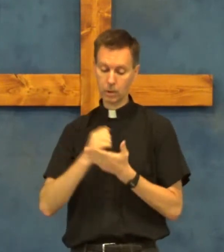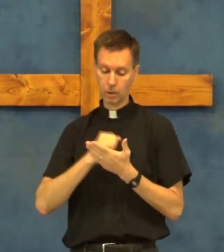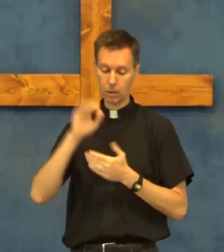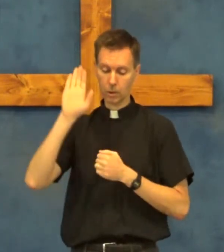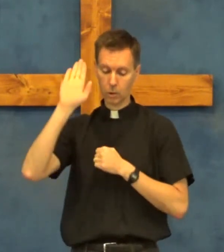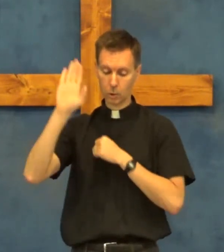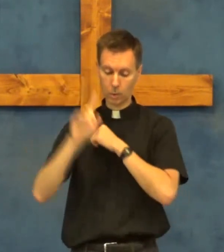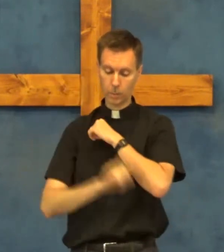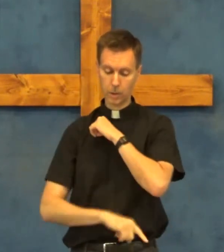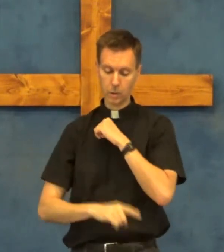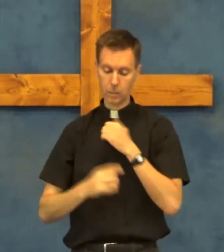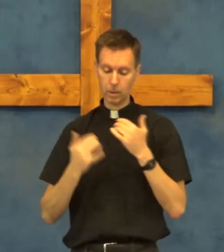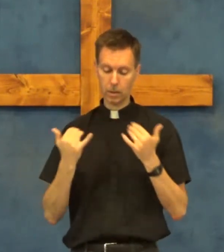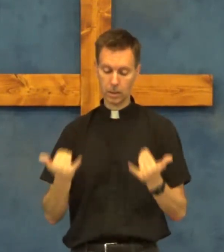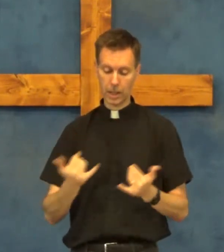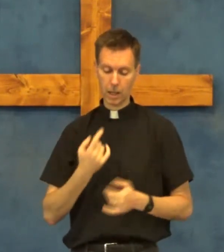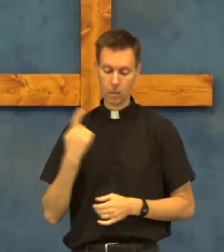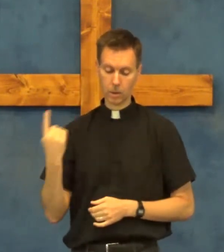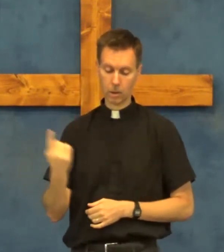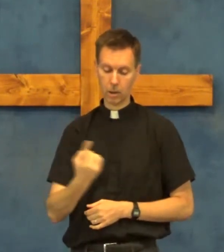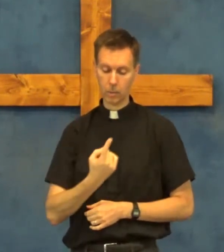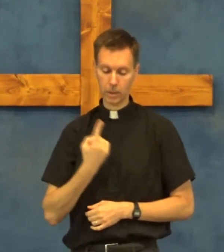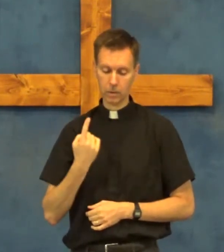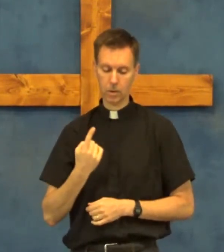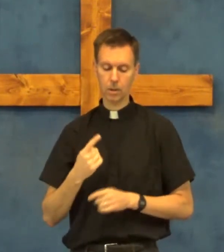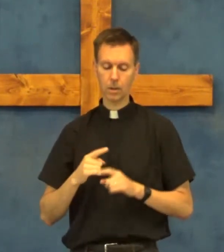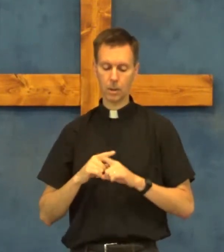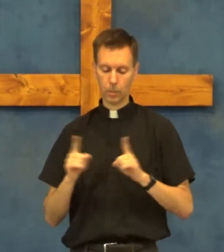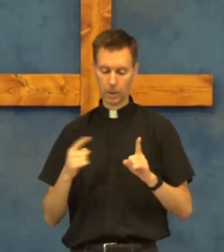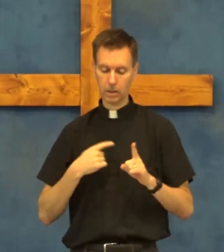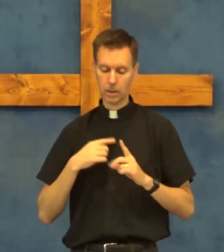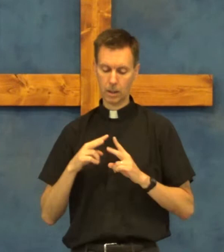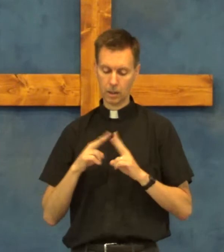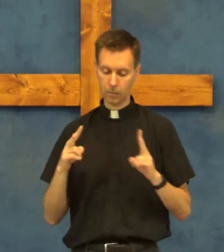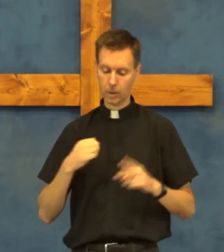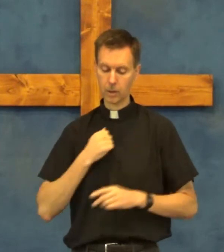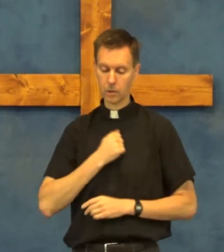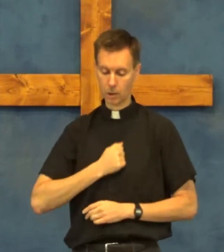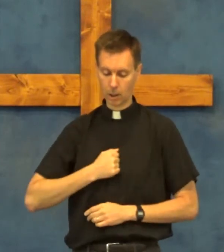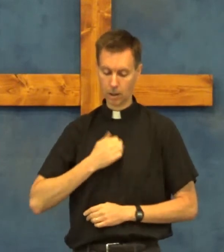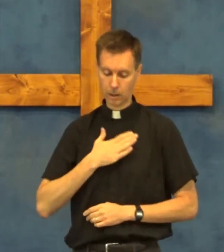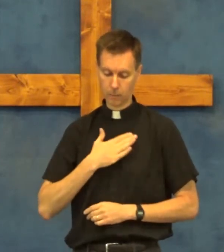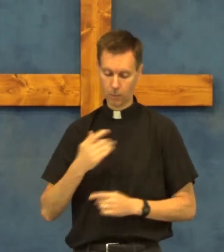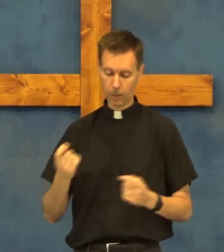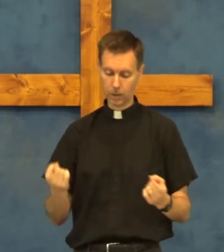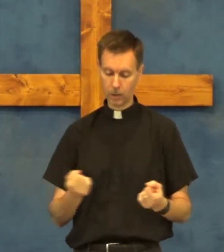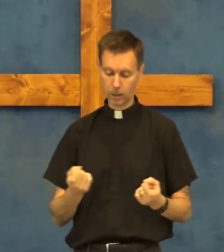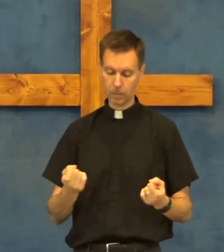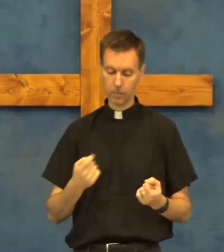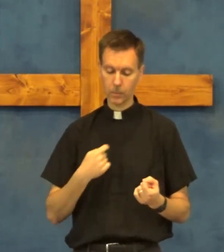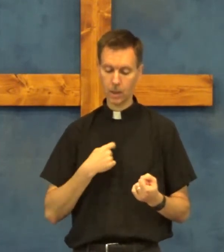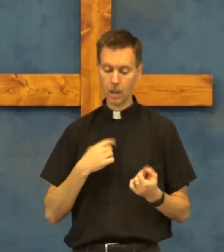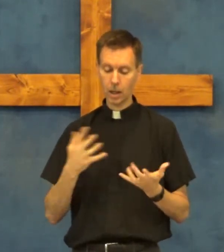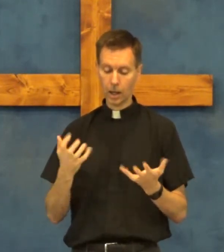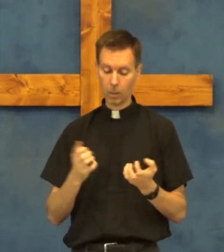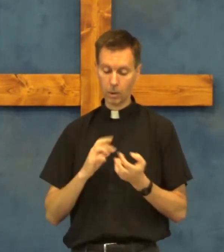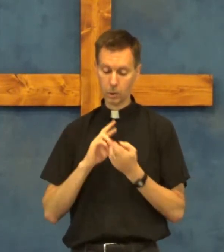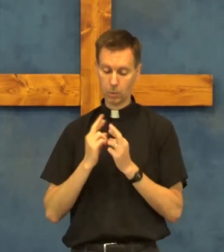earned your punishment now and always. But I am very sorry for my sin. I want to